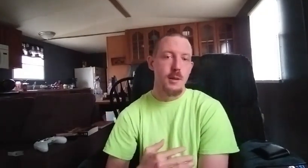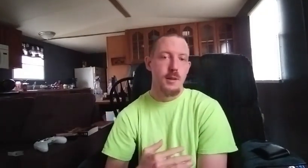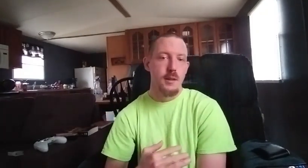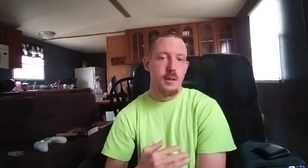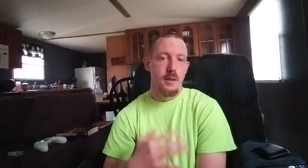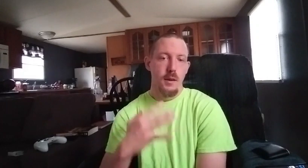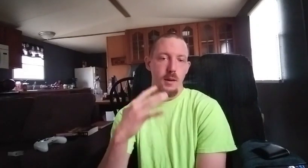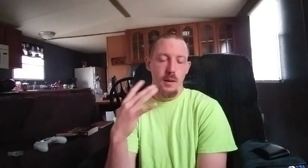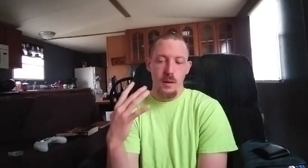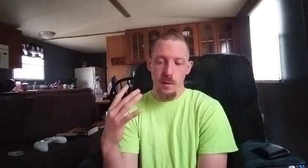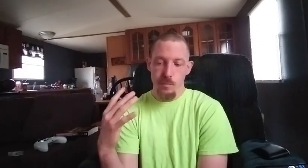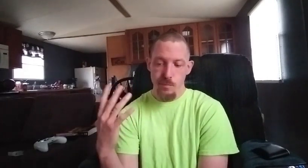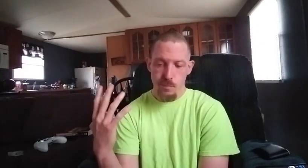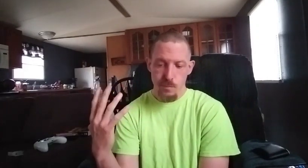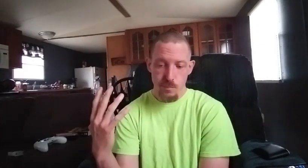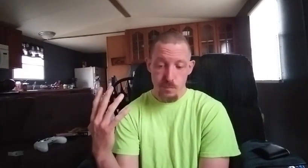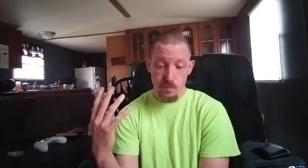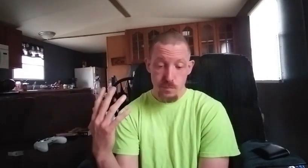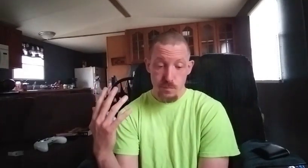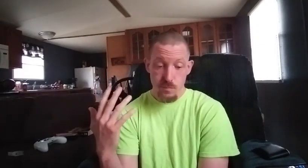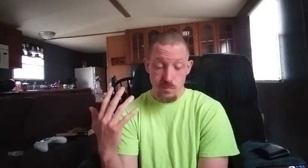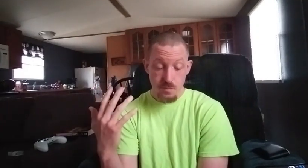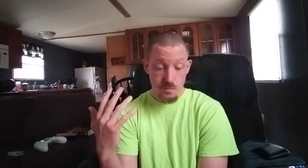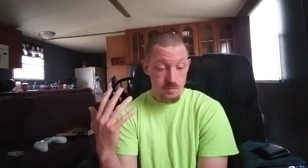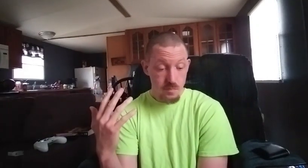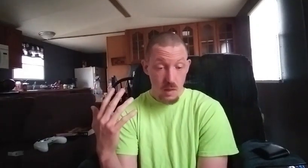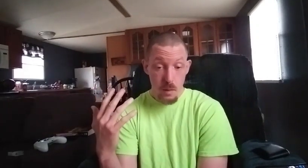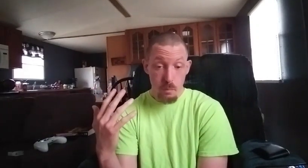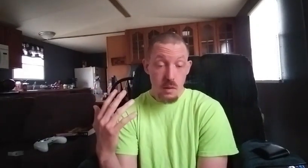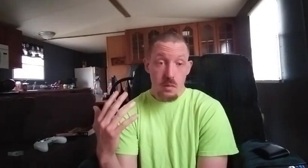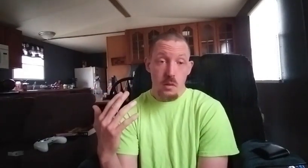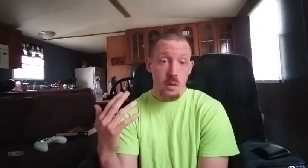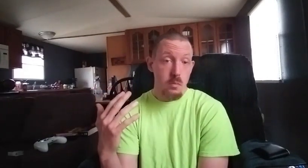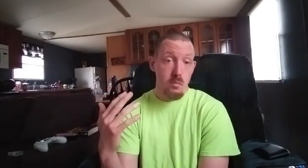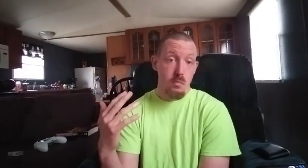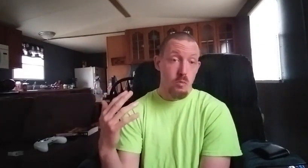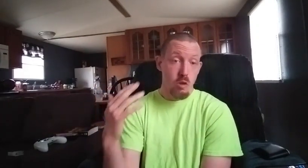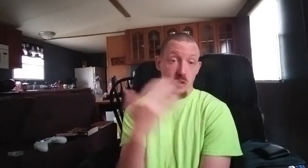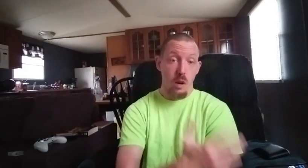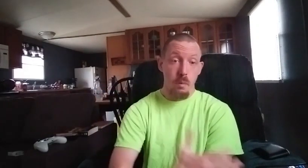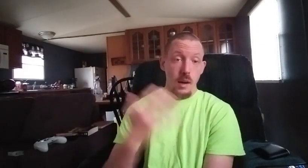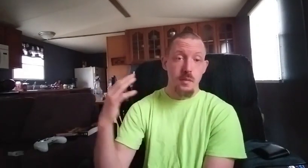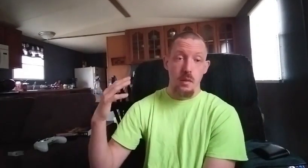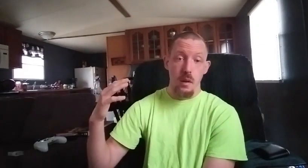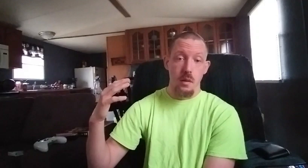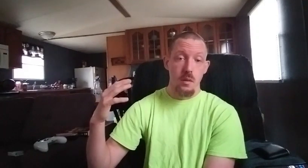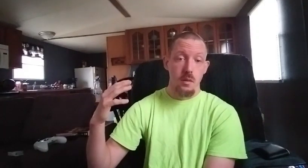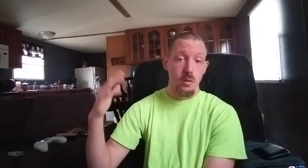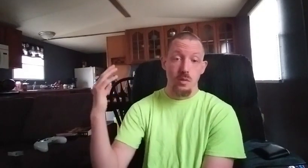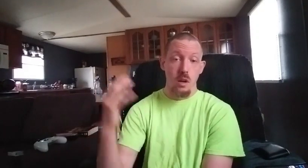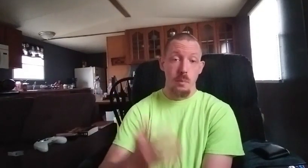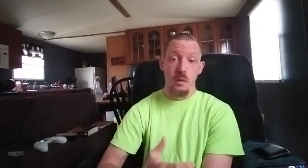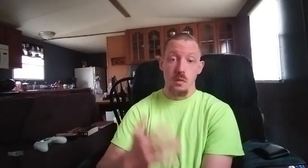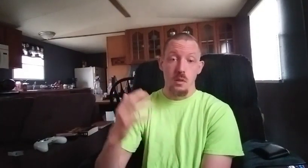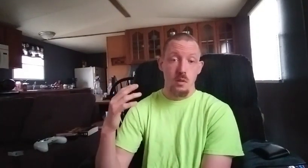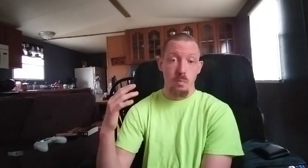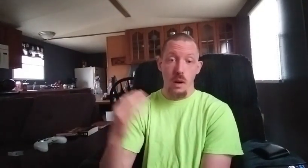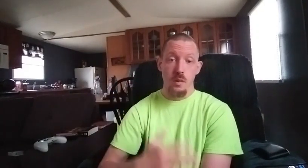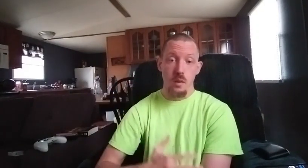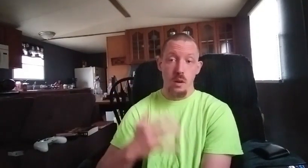basically you just got practice at it you just got basically just practice at